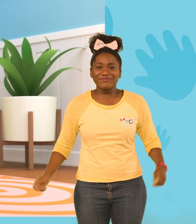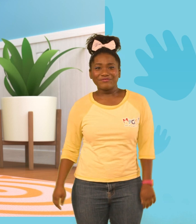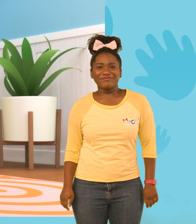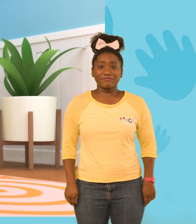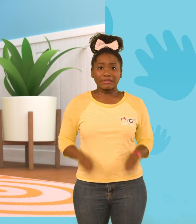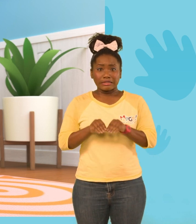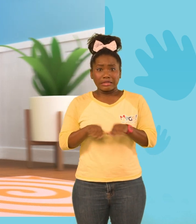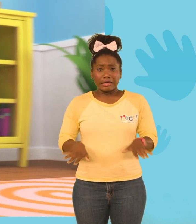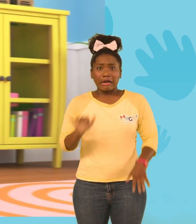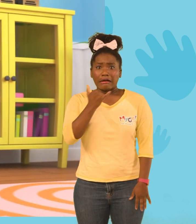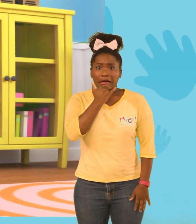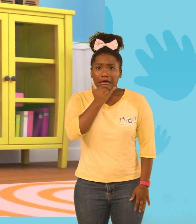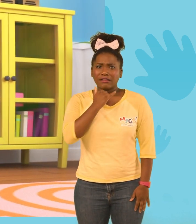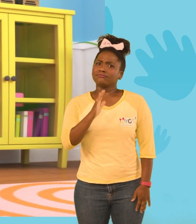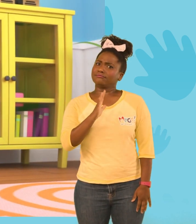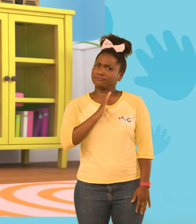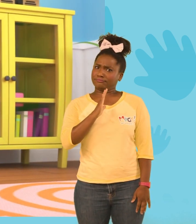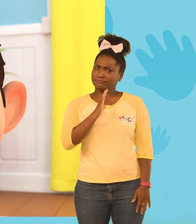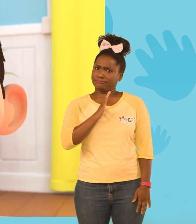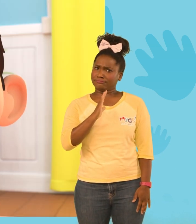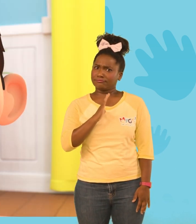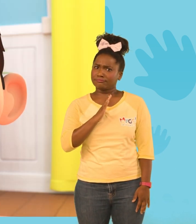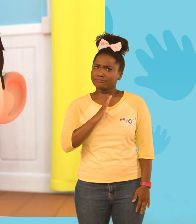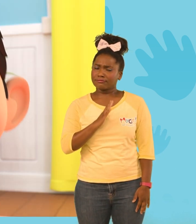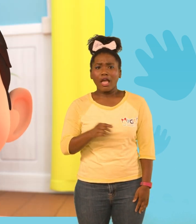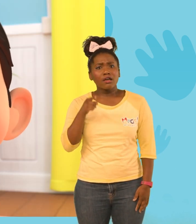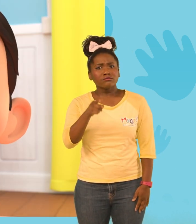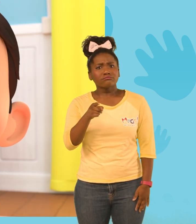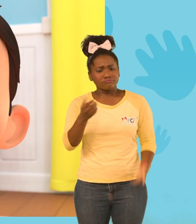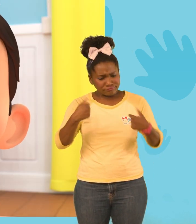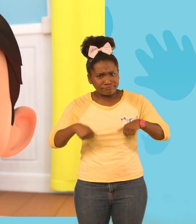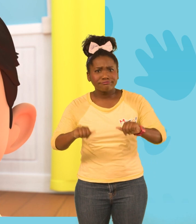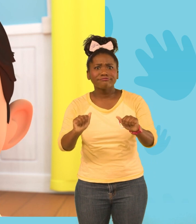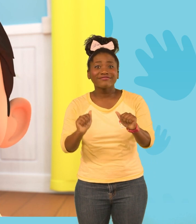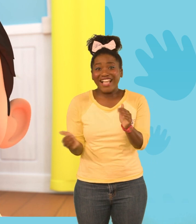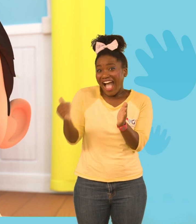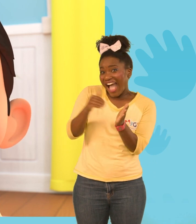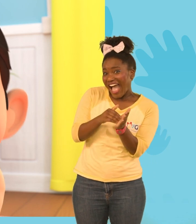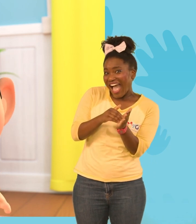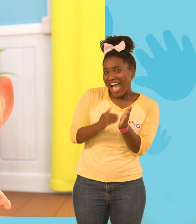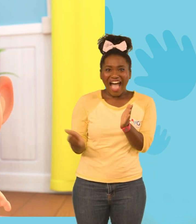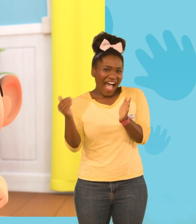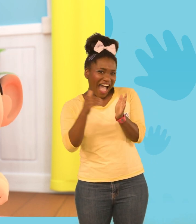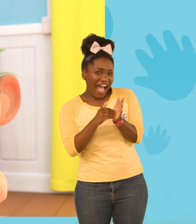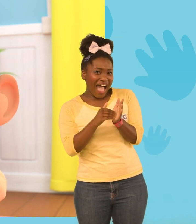If you don't make it, that's okay You can just try again and again